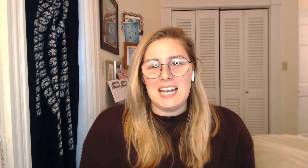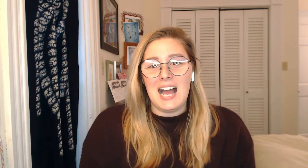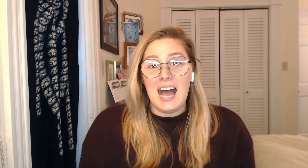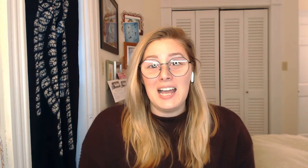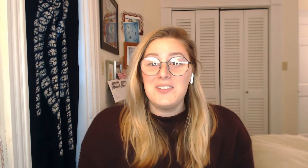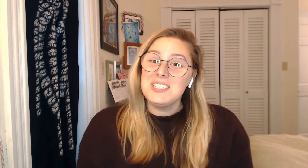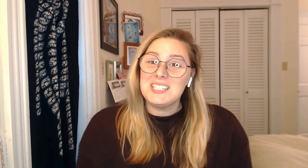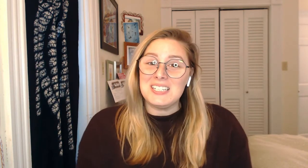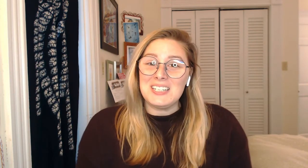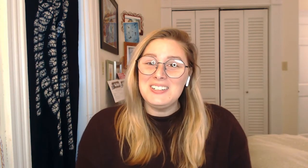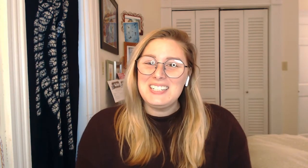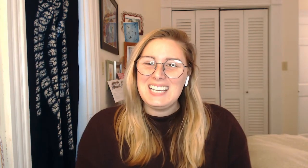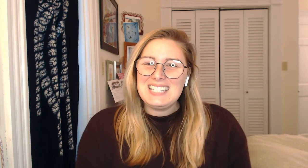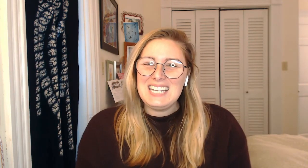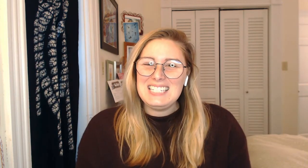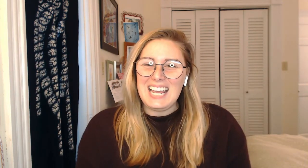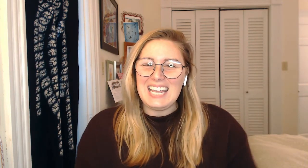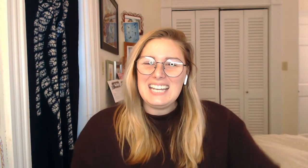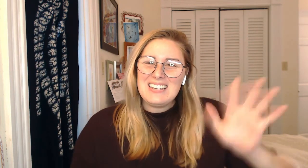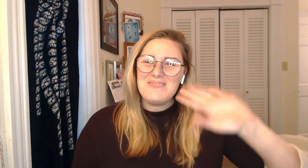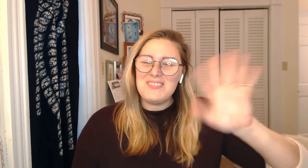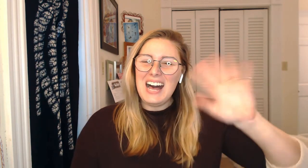I will see you next Sunday. Bye!